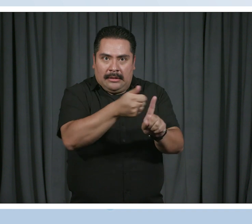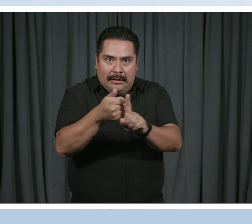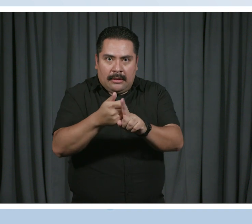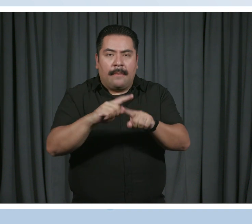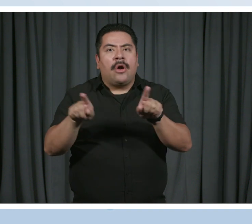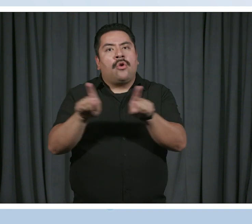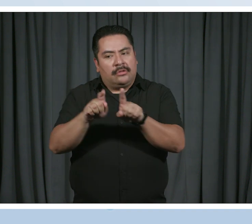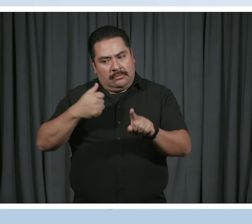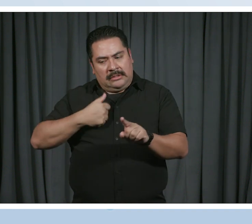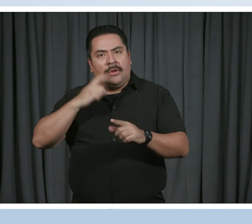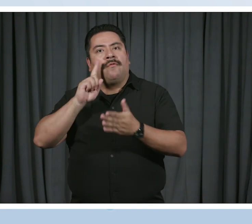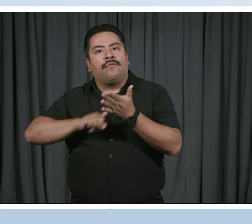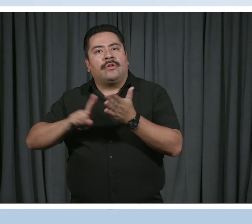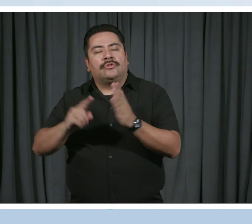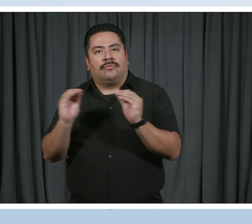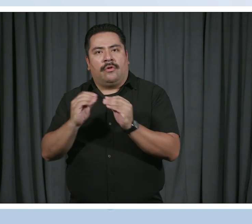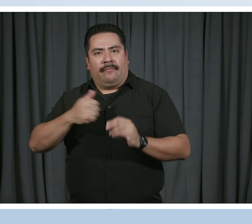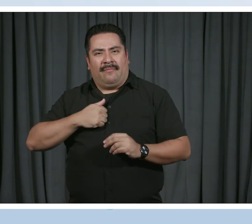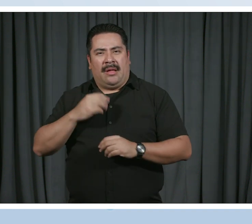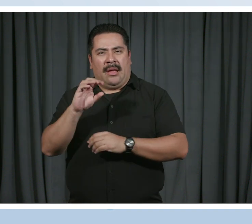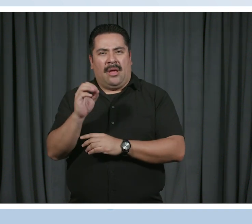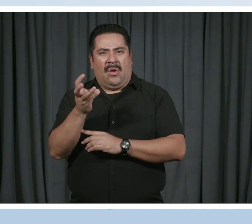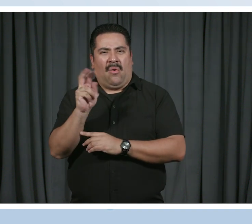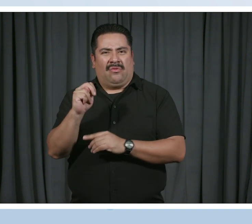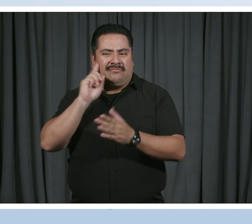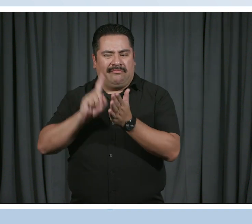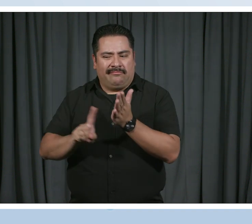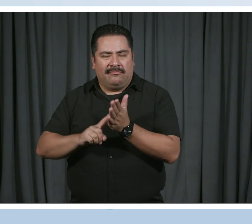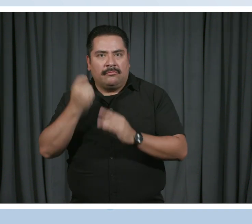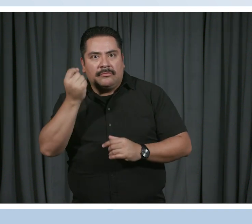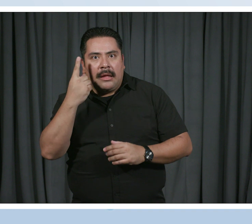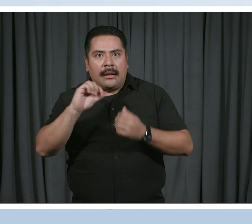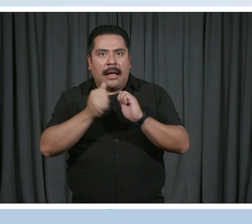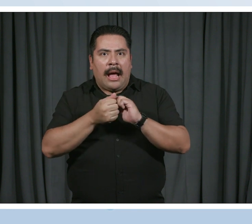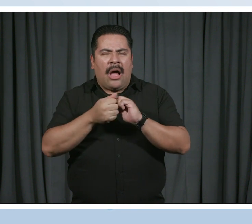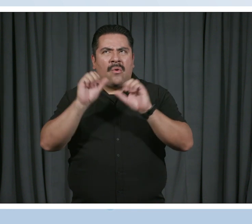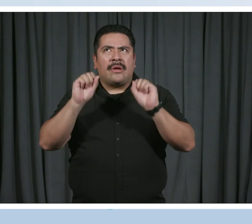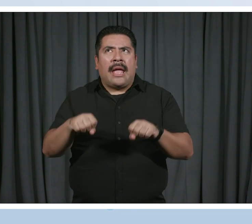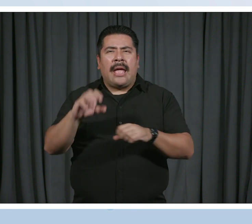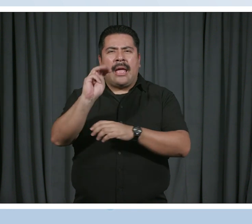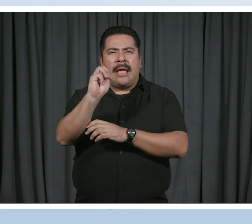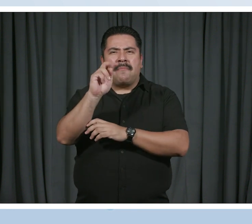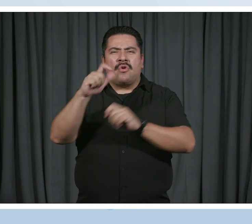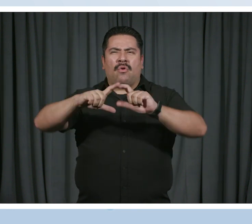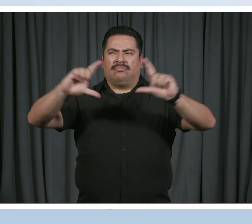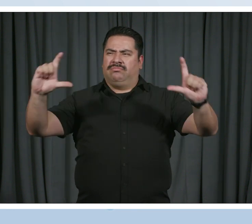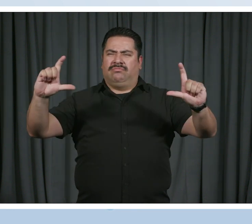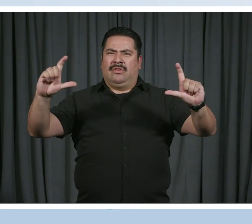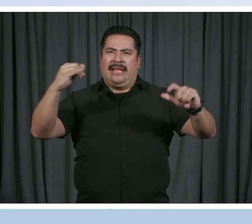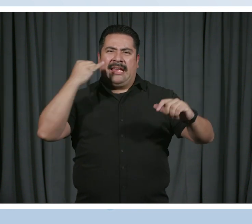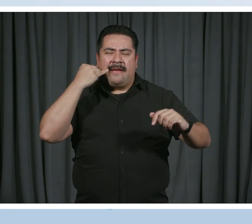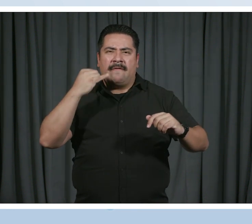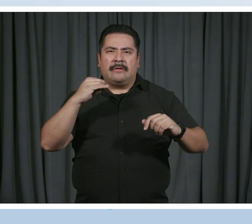did additional research on my own, just to understand, like, how could this mural, if it's mostly going to be two